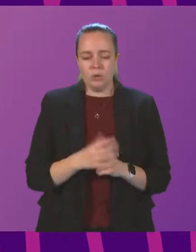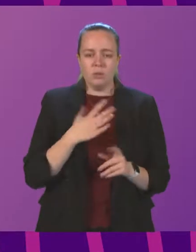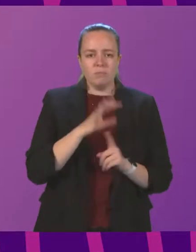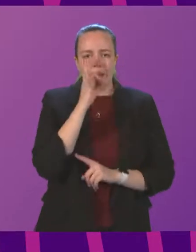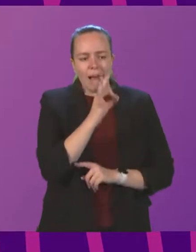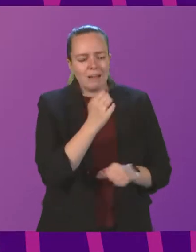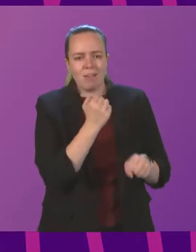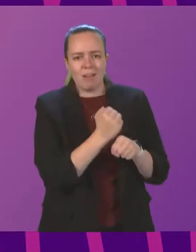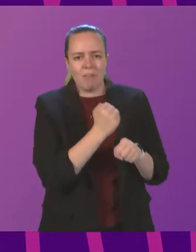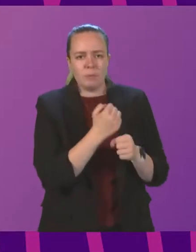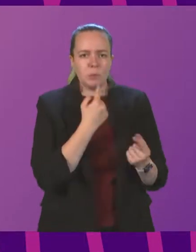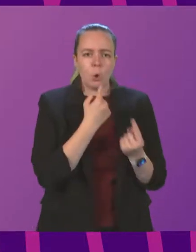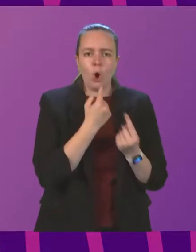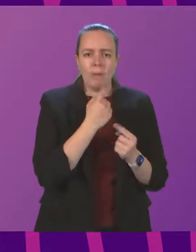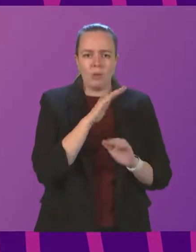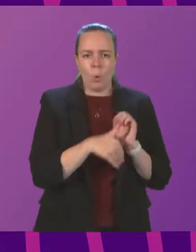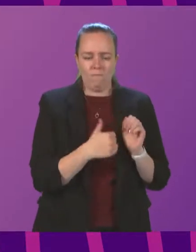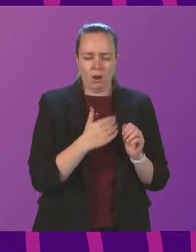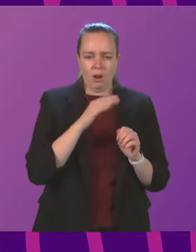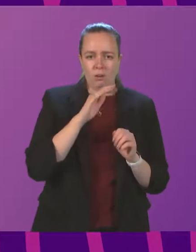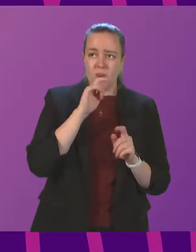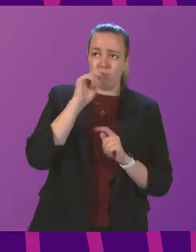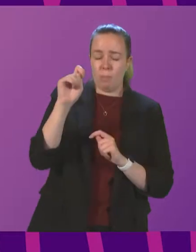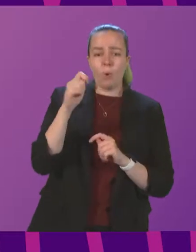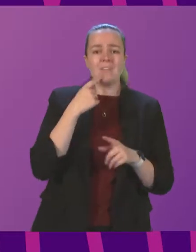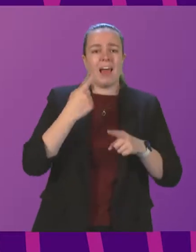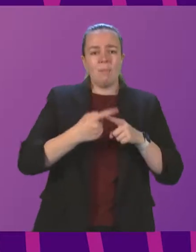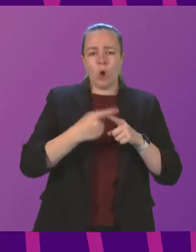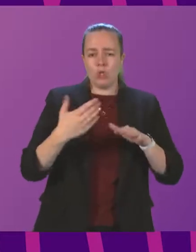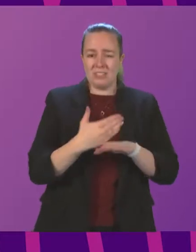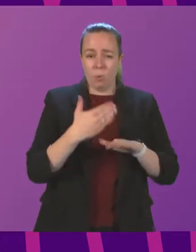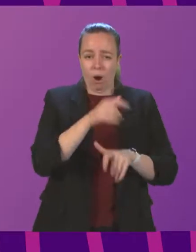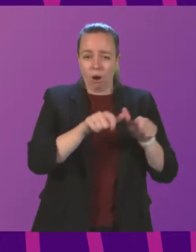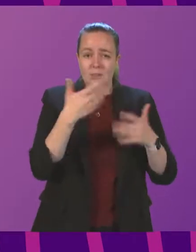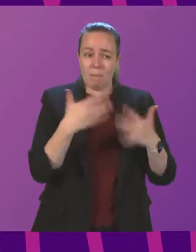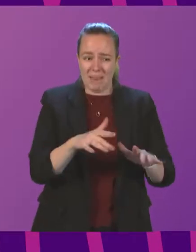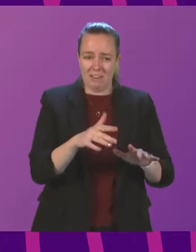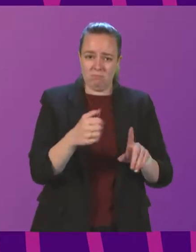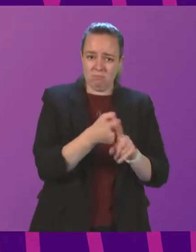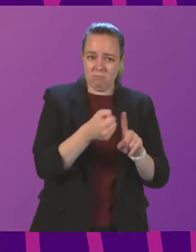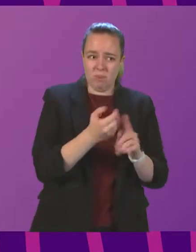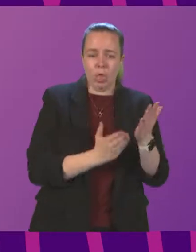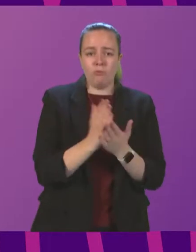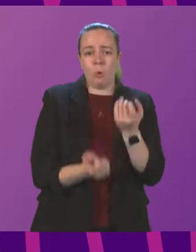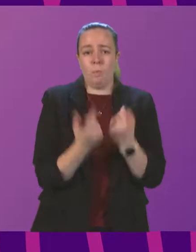to comment on reports that emergency workers were assaulted whilst on duty during bonfire night weekend.